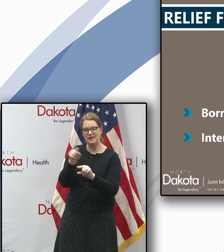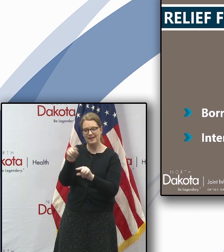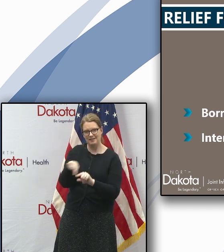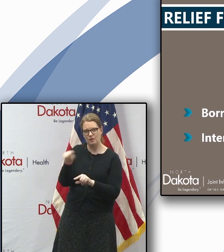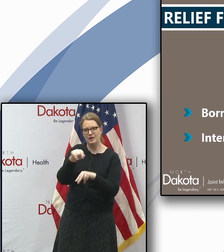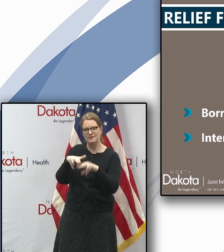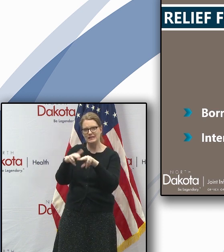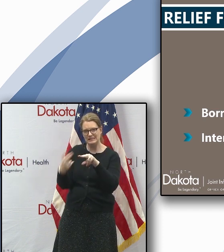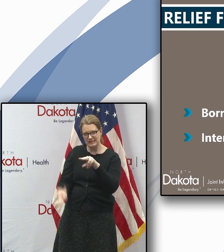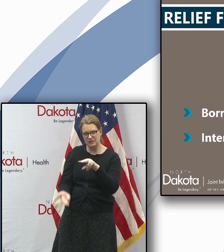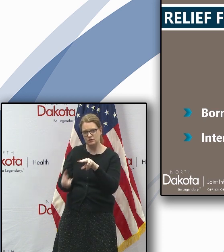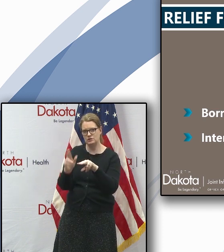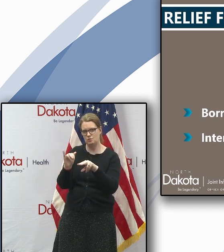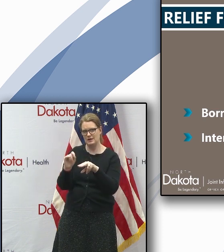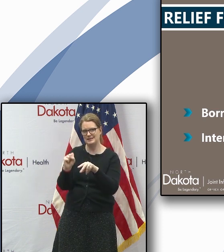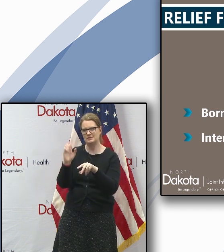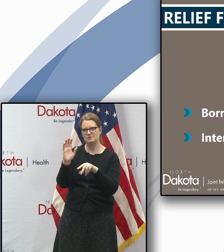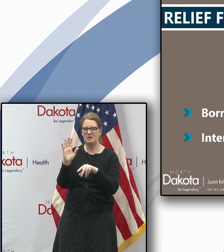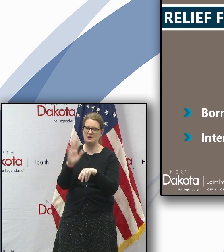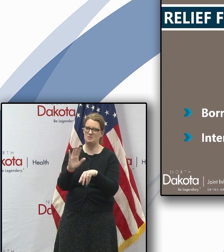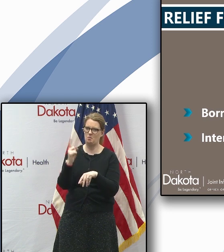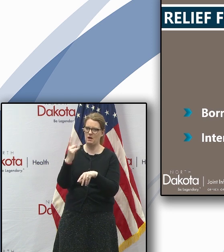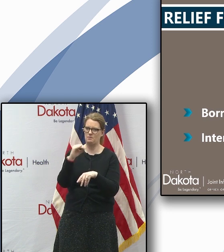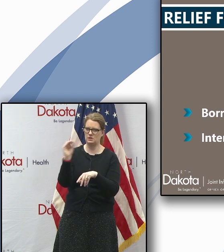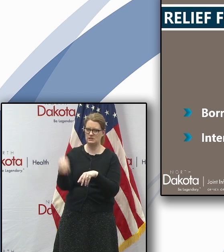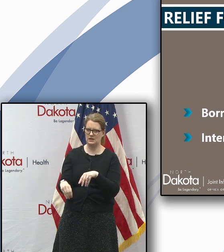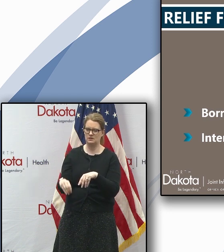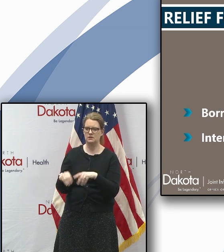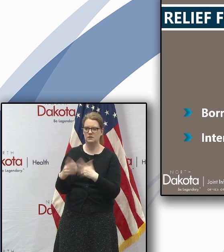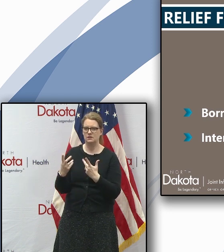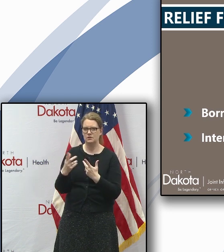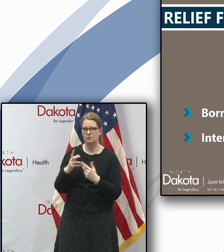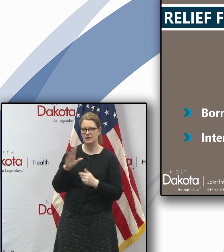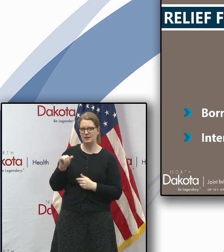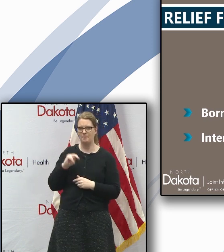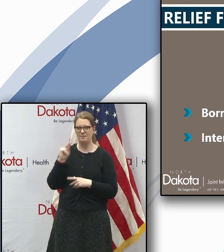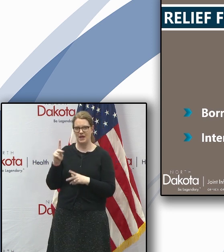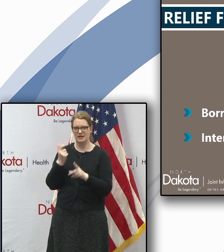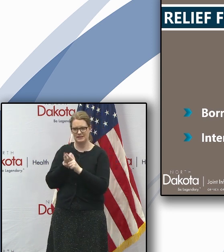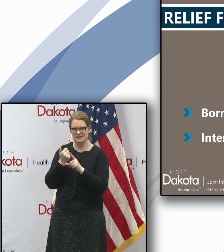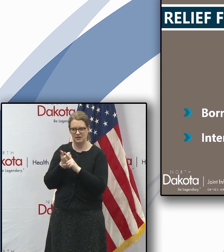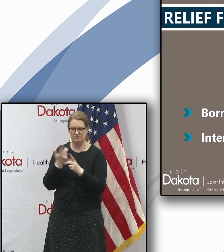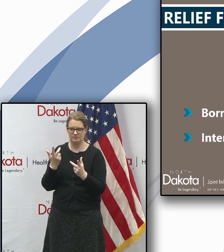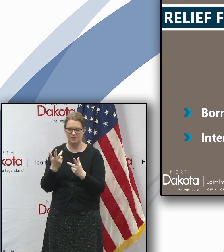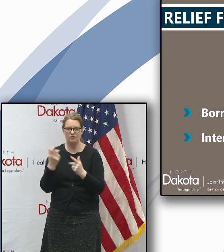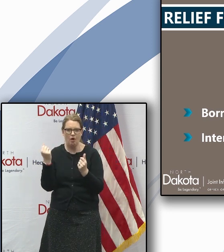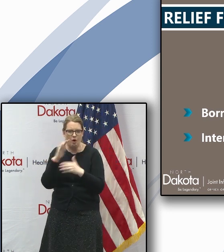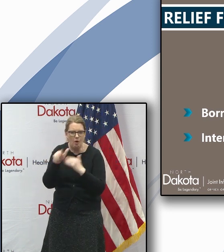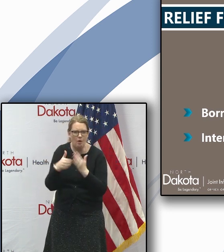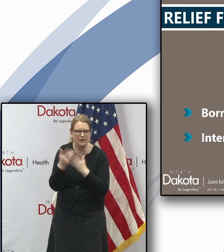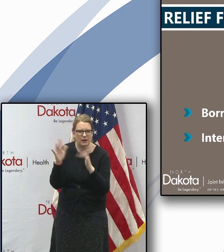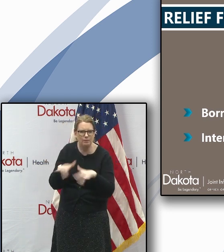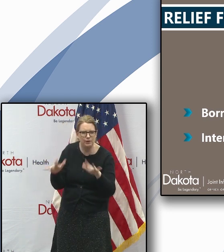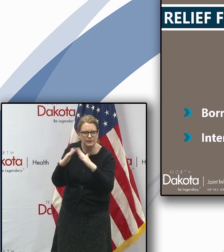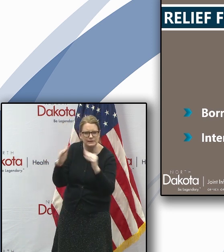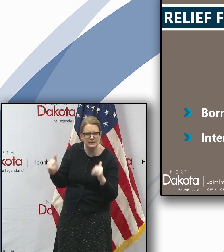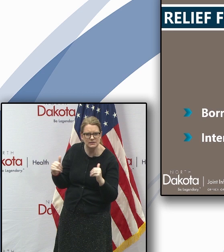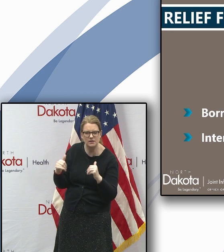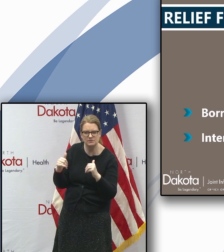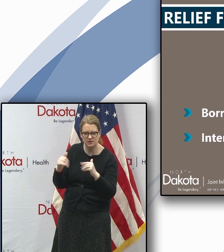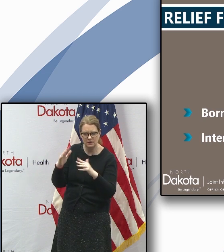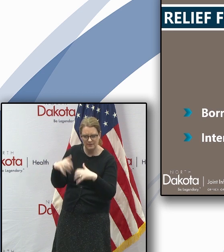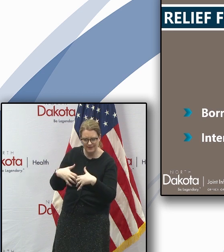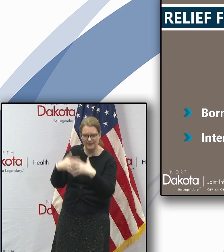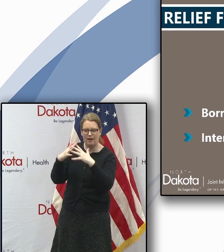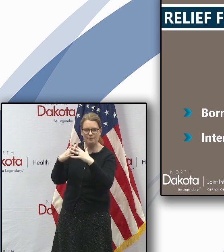their interest rates by one percent at the time when the bank is able to get the software systems to do that that may be june